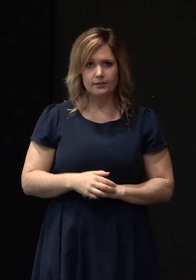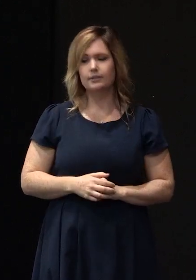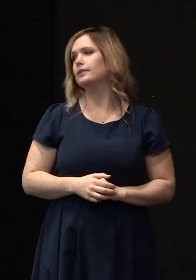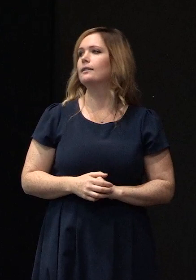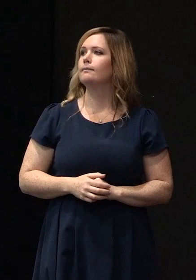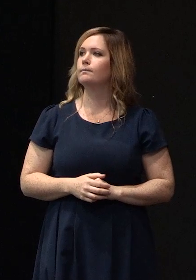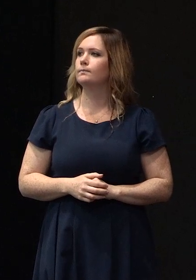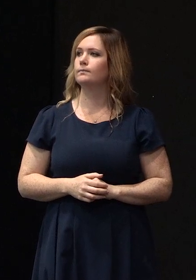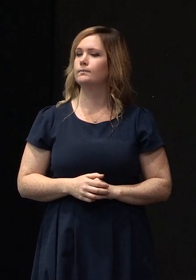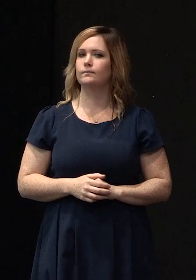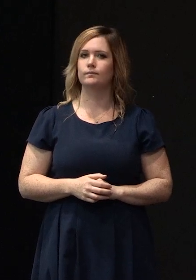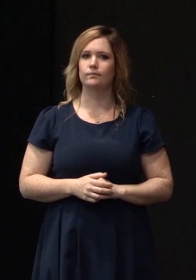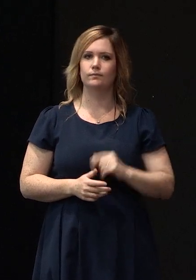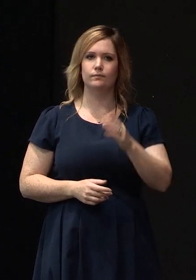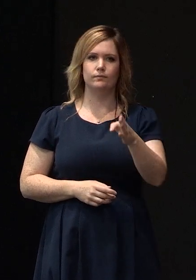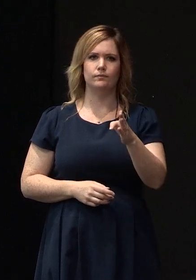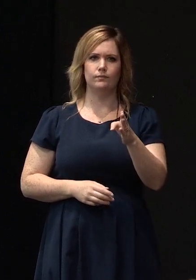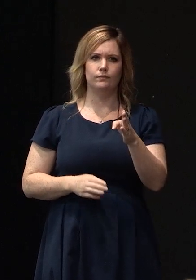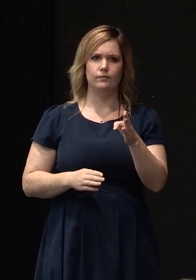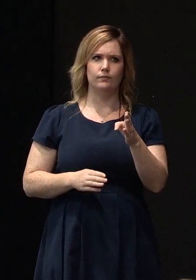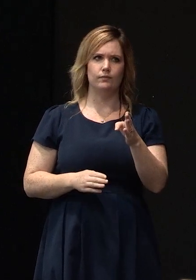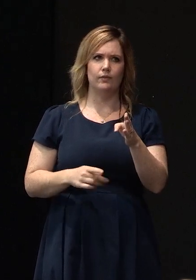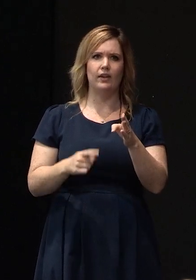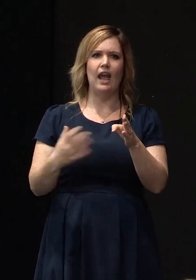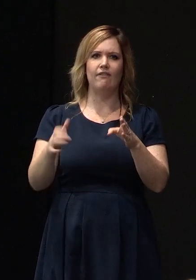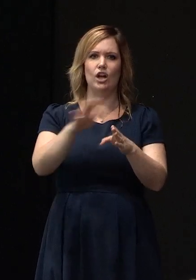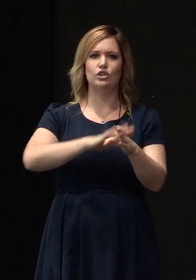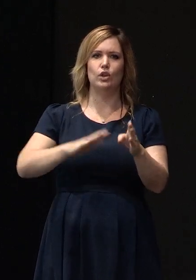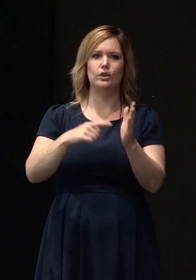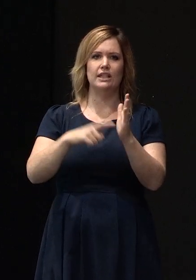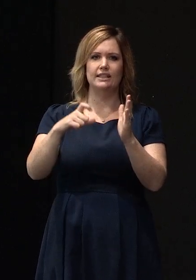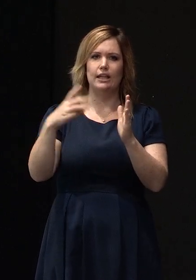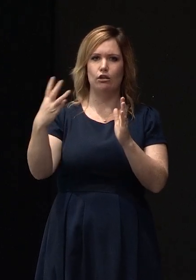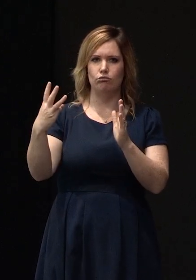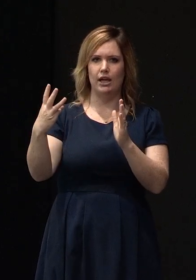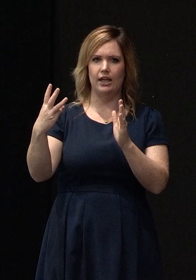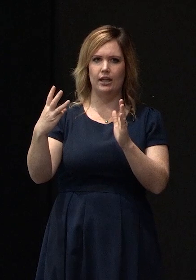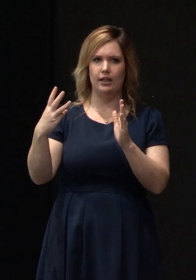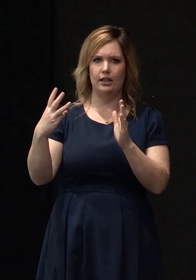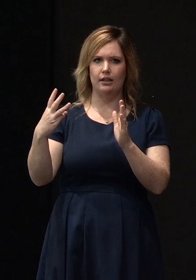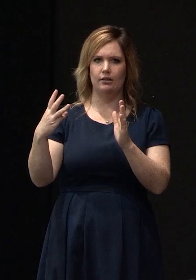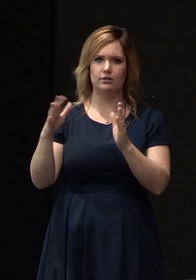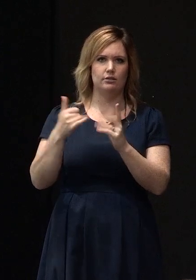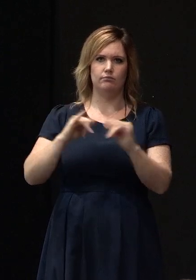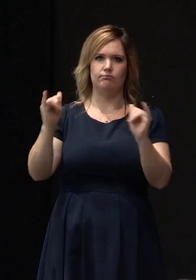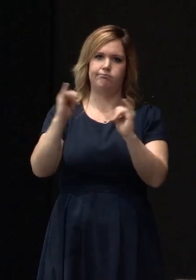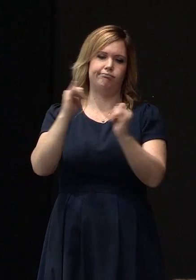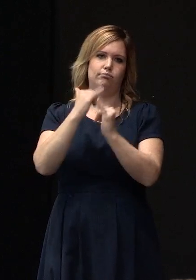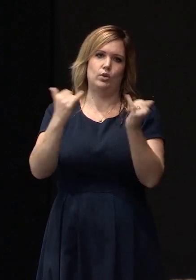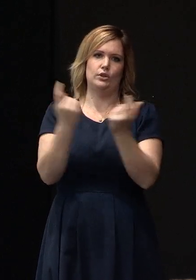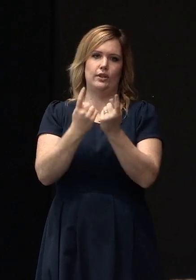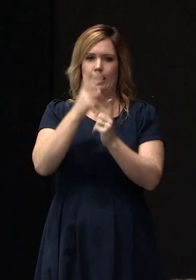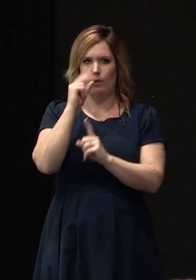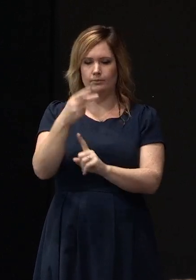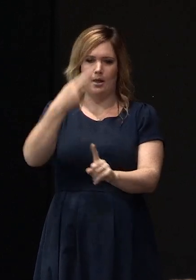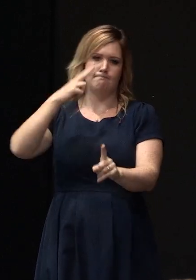well it's easy for me TC3 everybody they've zoned your TC3 and man that's like pleurisy thank god we don't want to go